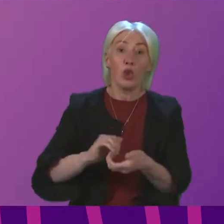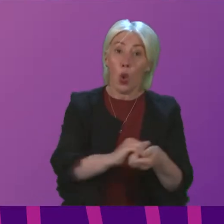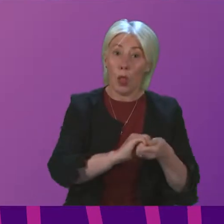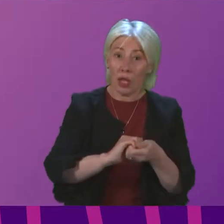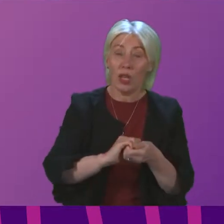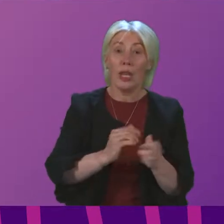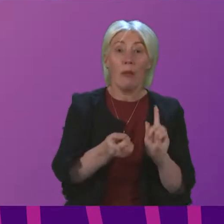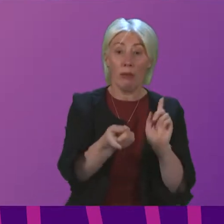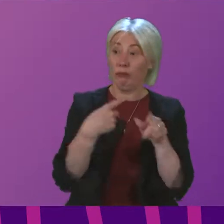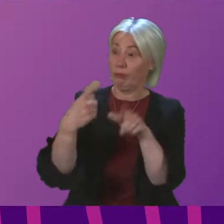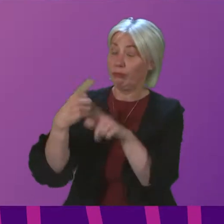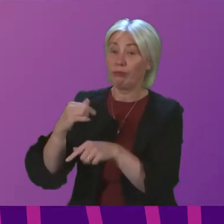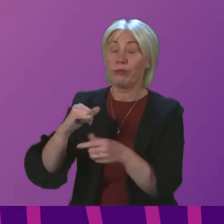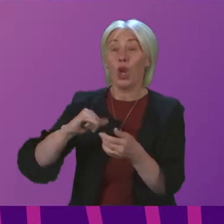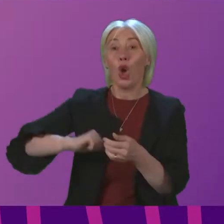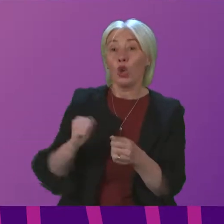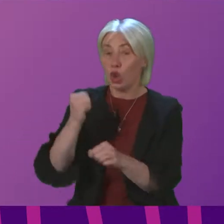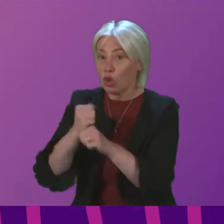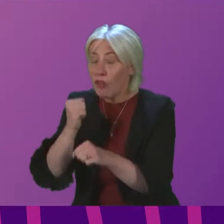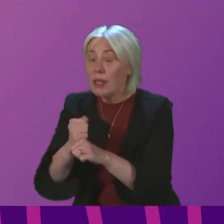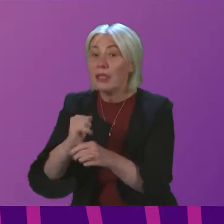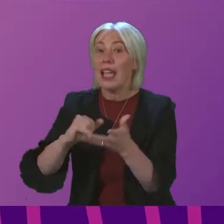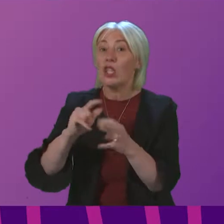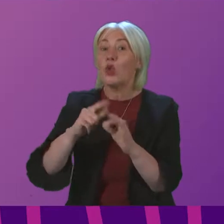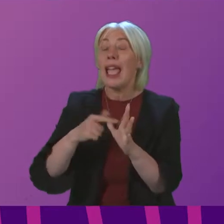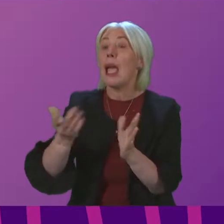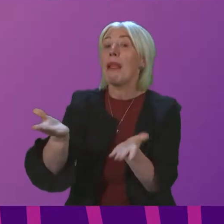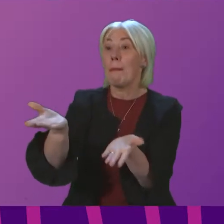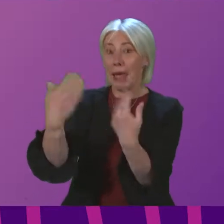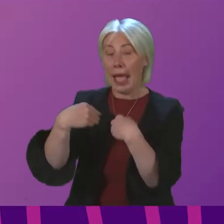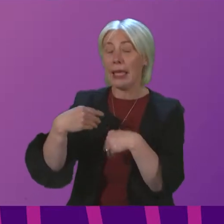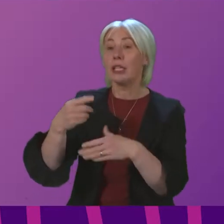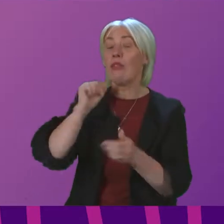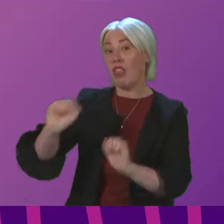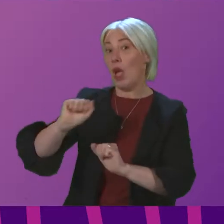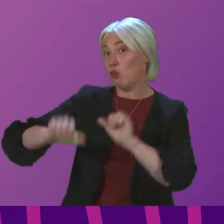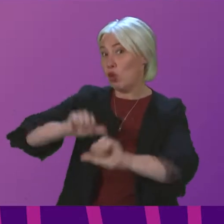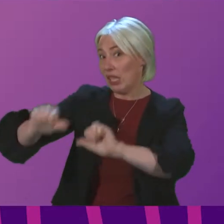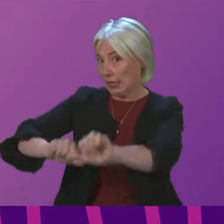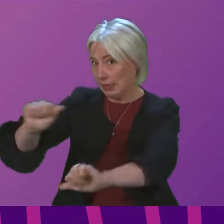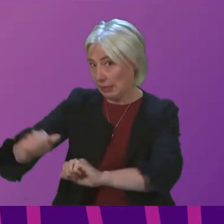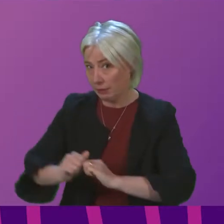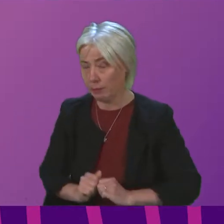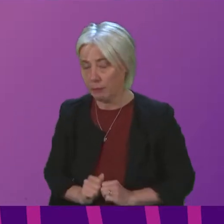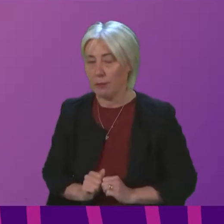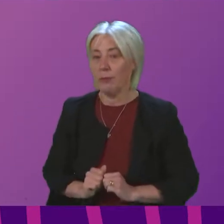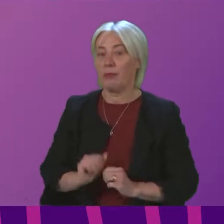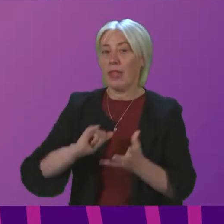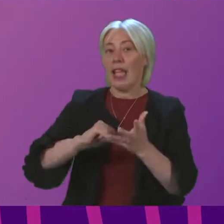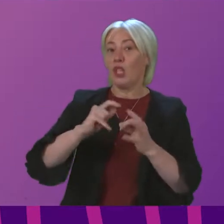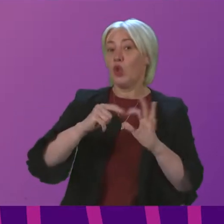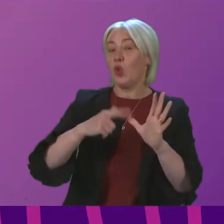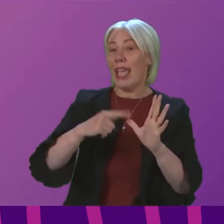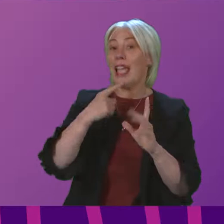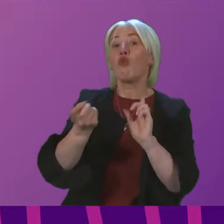responses from the SQA and the Scottish Government, clarifying their processes. The Scottish Qualifications